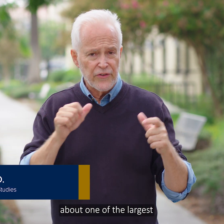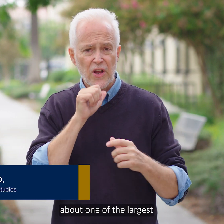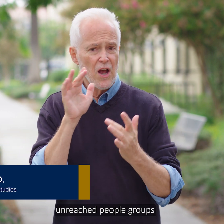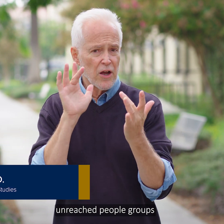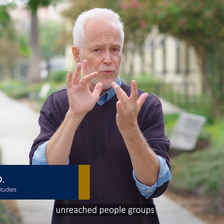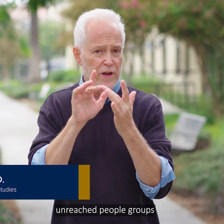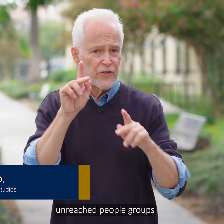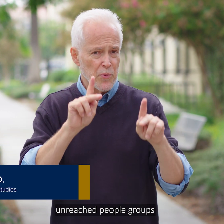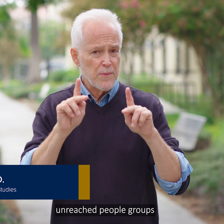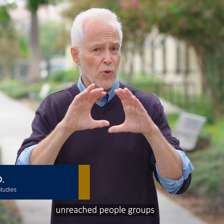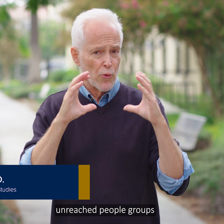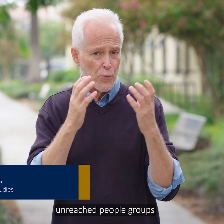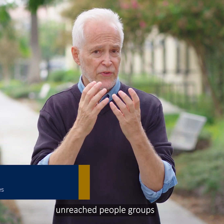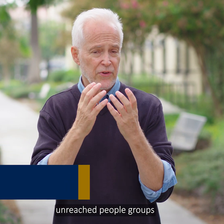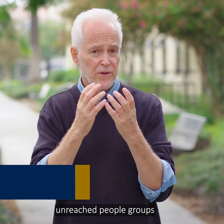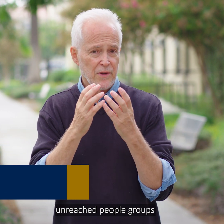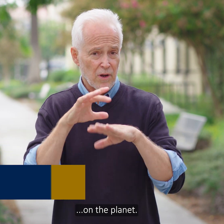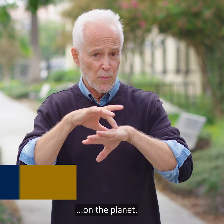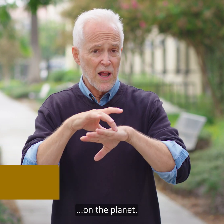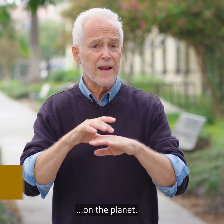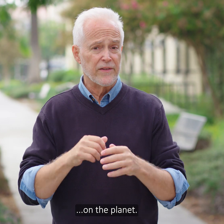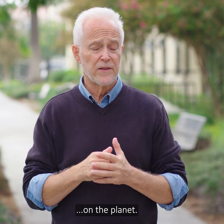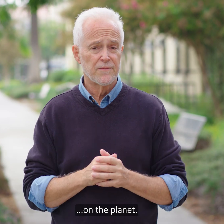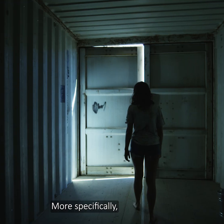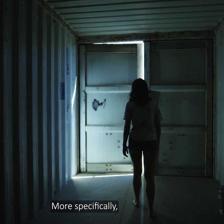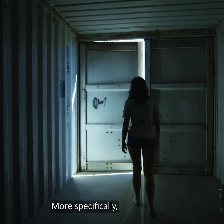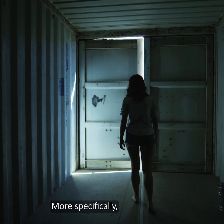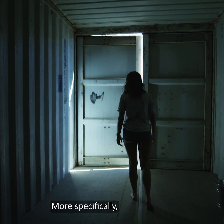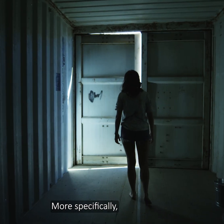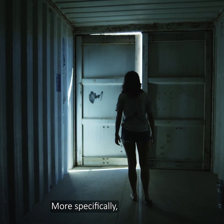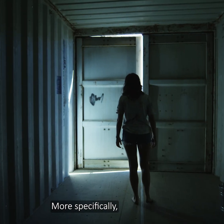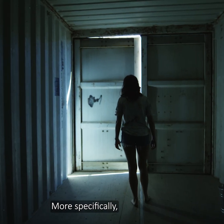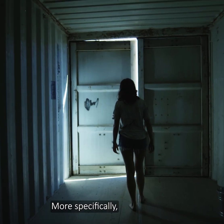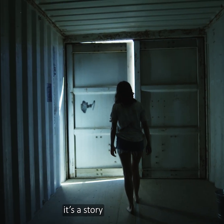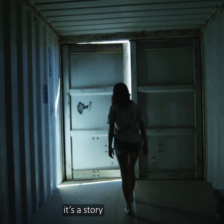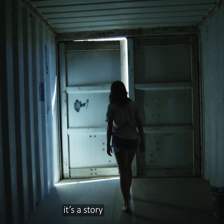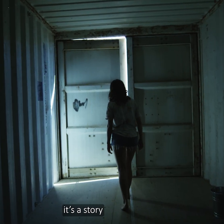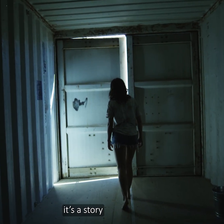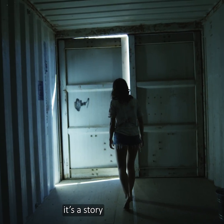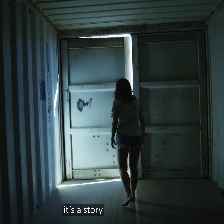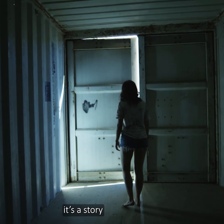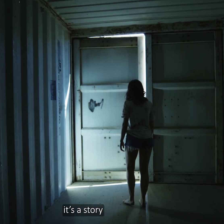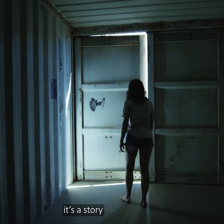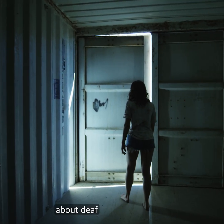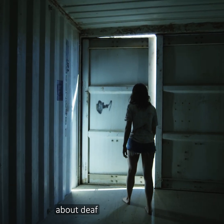unreached people groups on the planet. More specifically, it's a story about